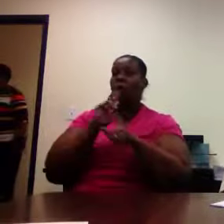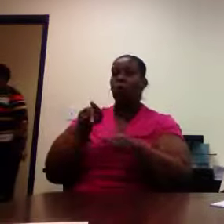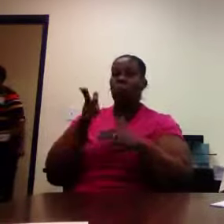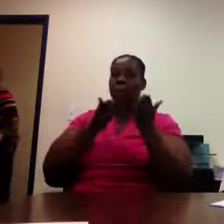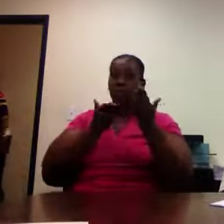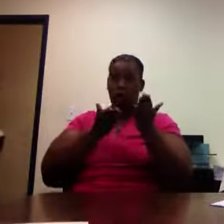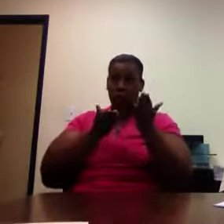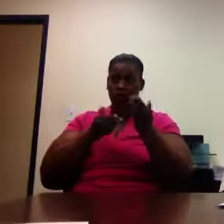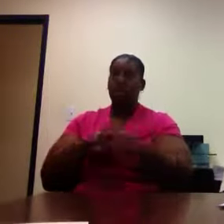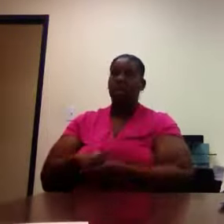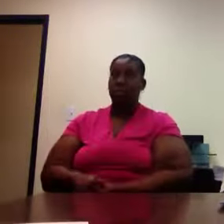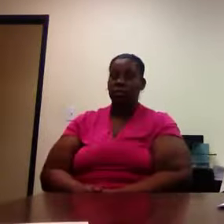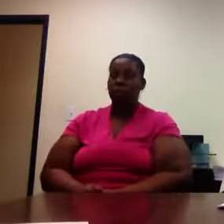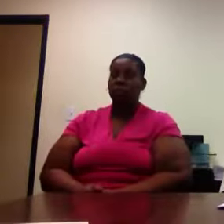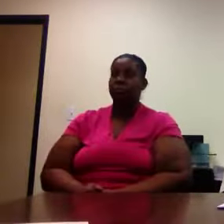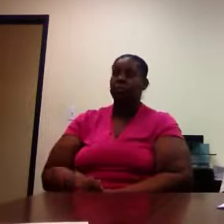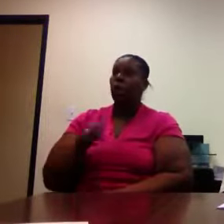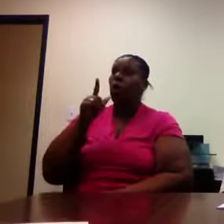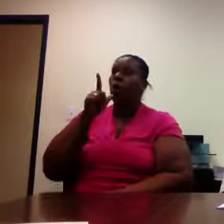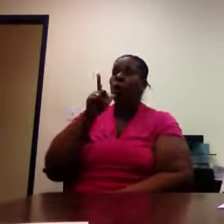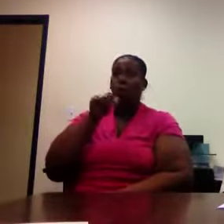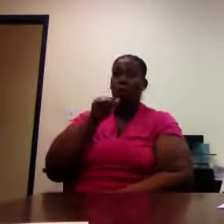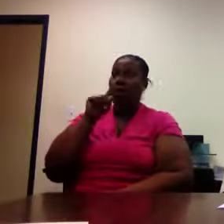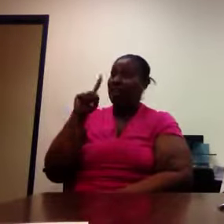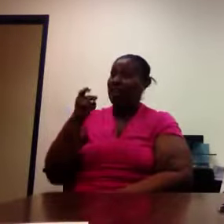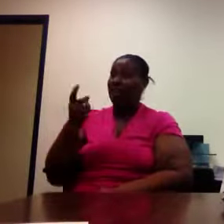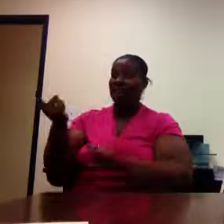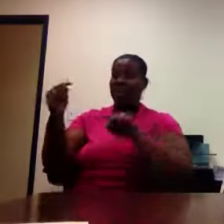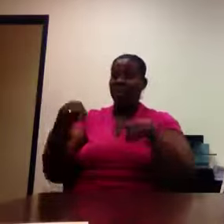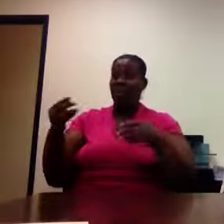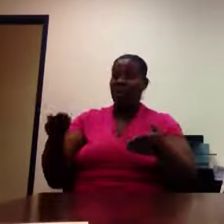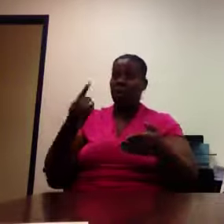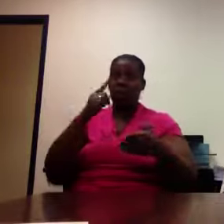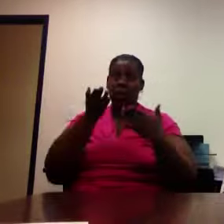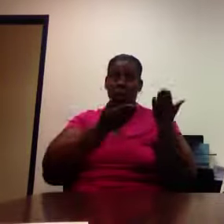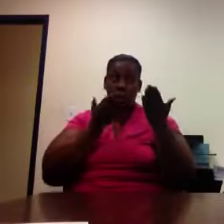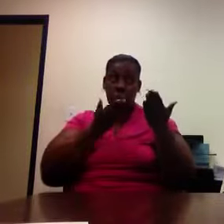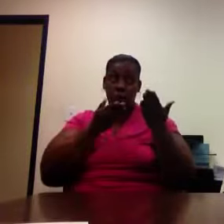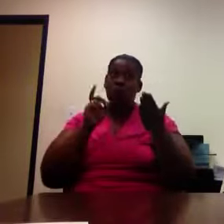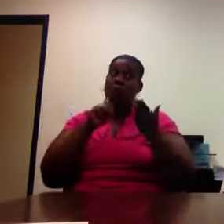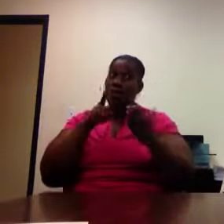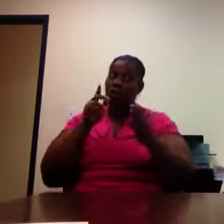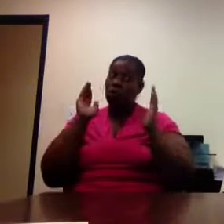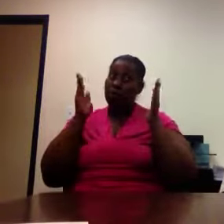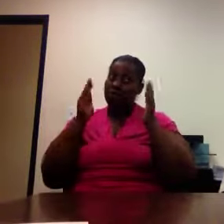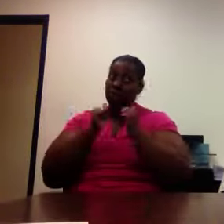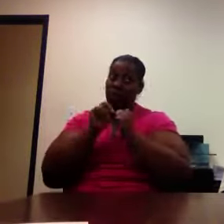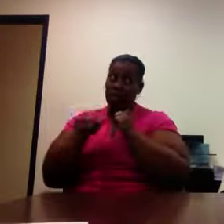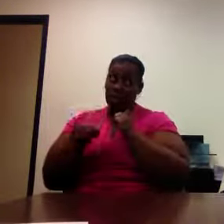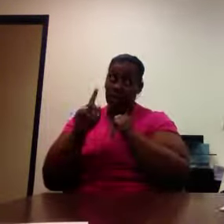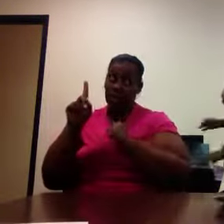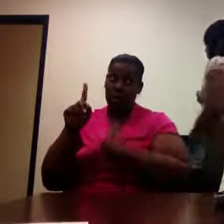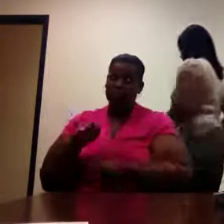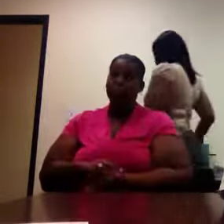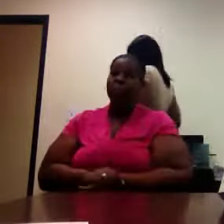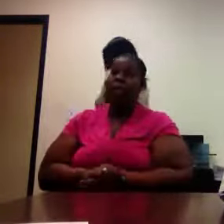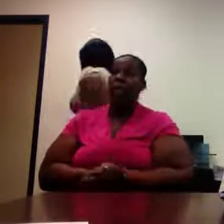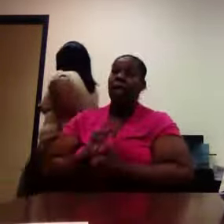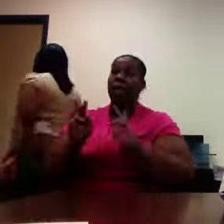All right. Who cannot be served? All right. You need to pay attention to this. Persons who present